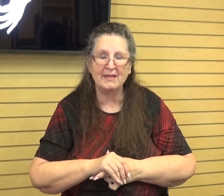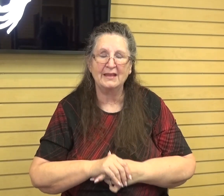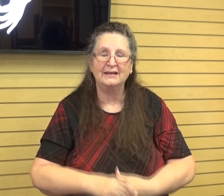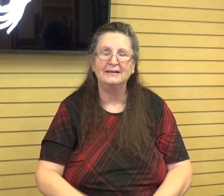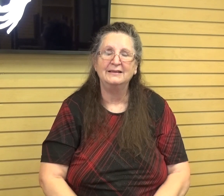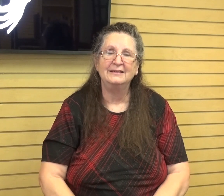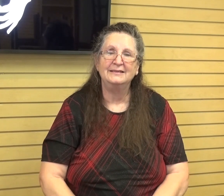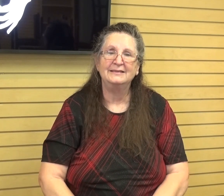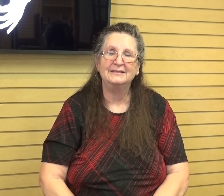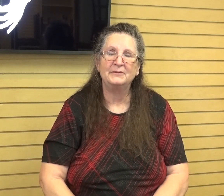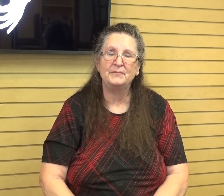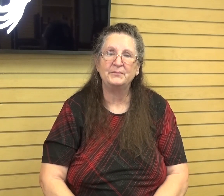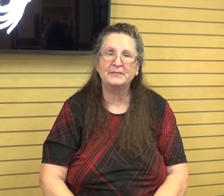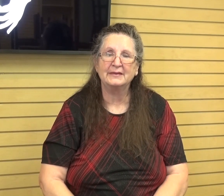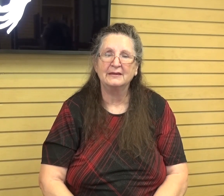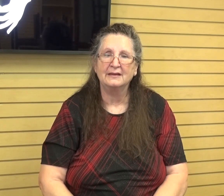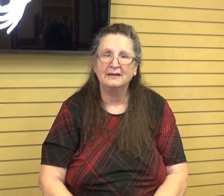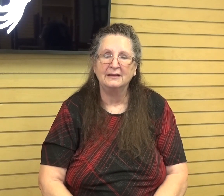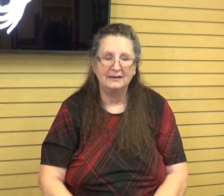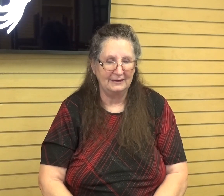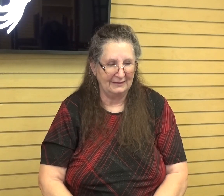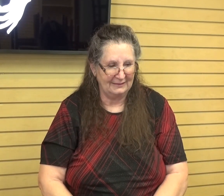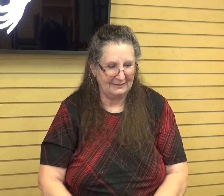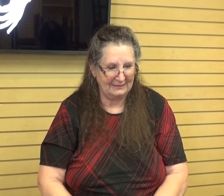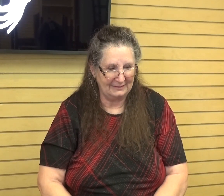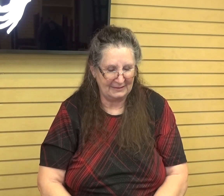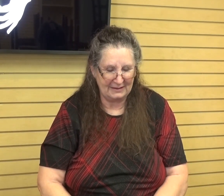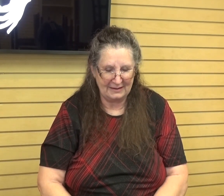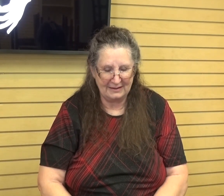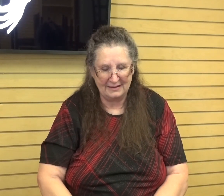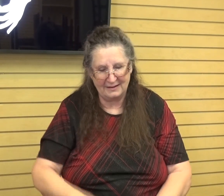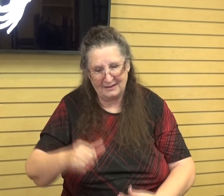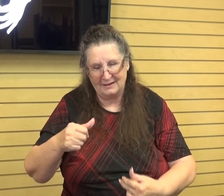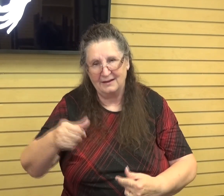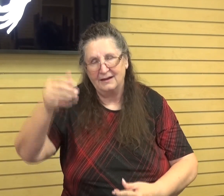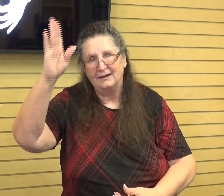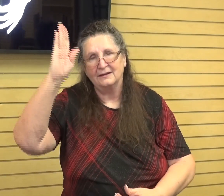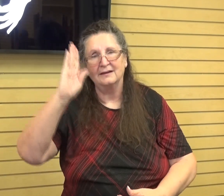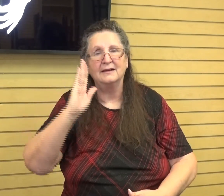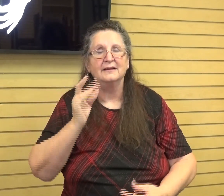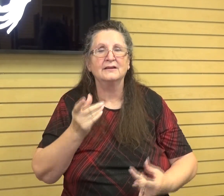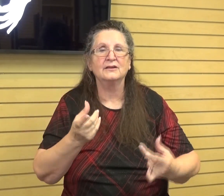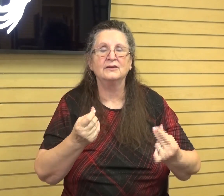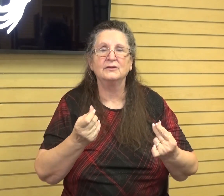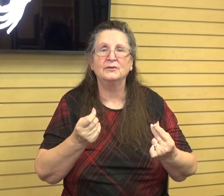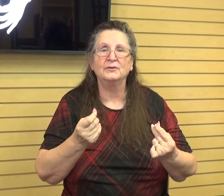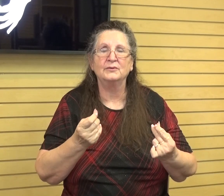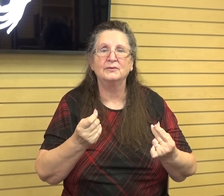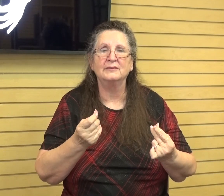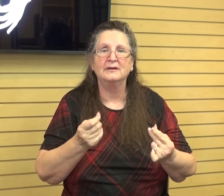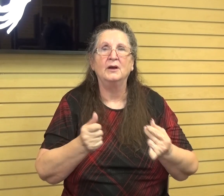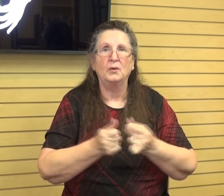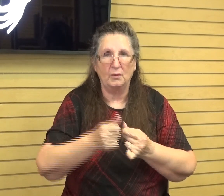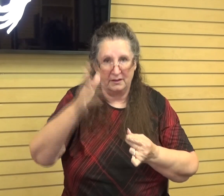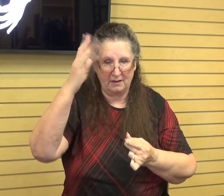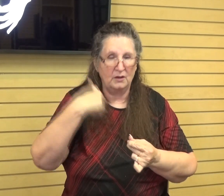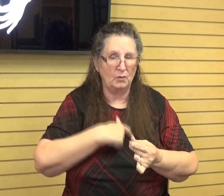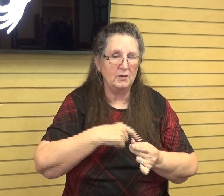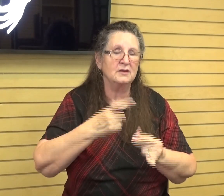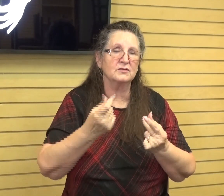It says, remember, read it again, it says, God shall do, with God, we shall do valiantly.